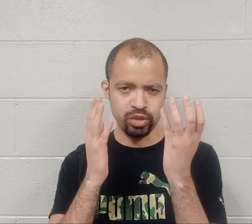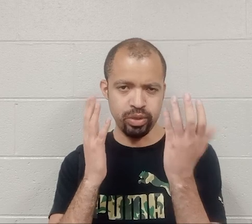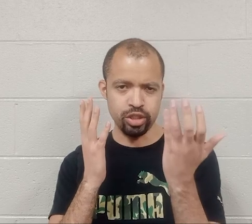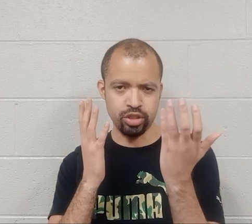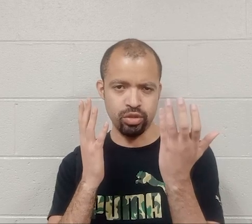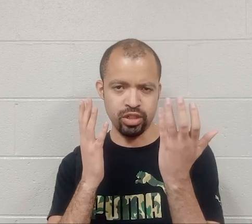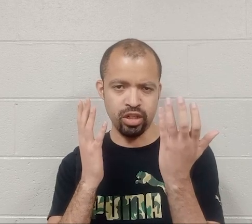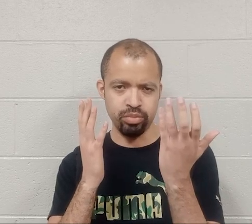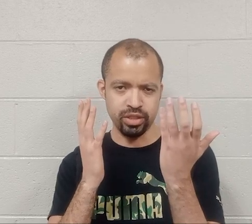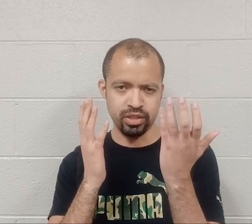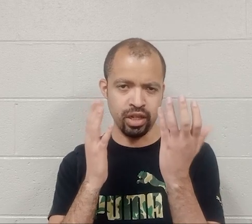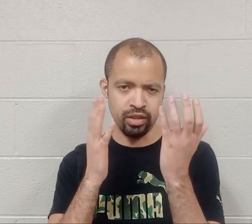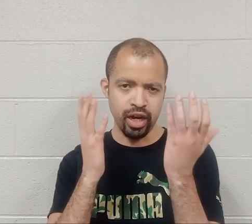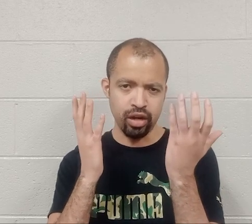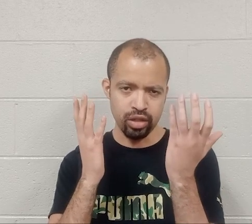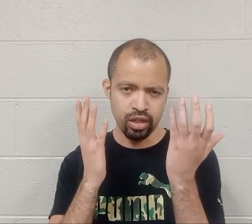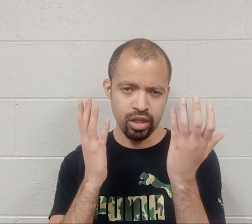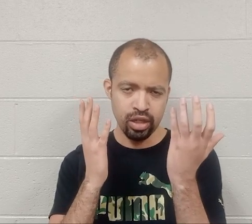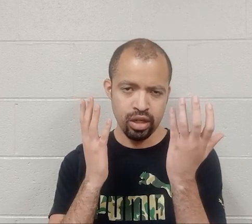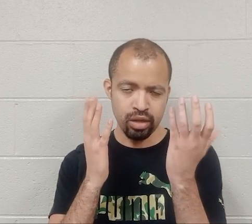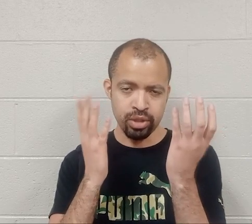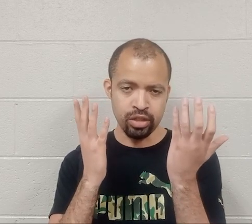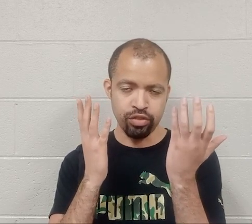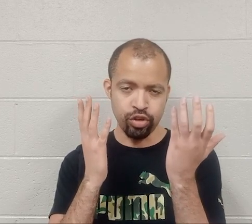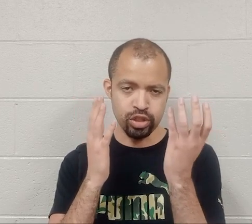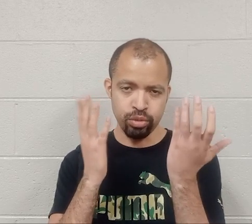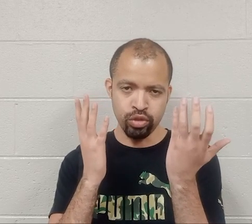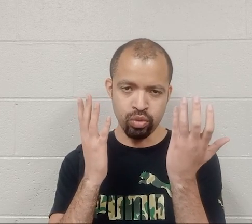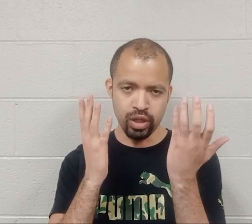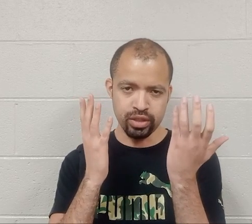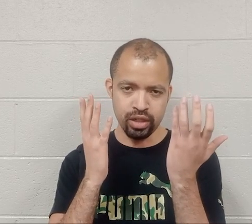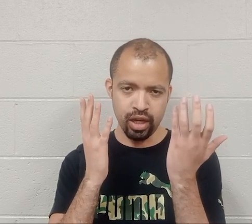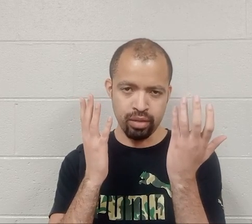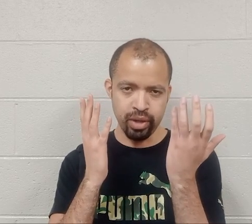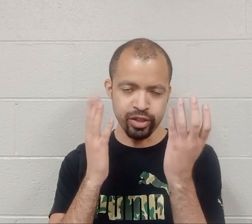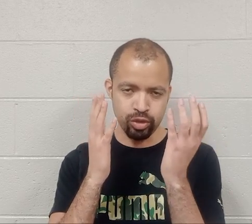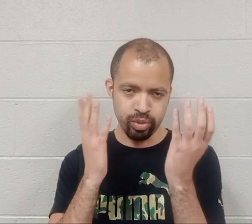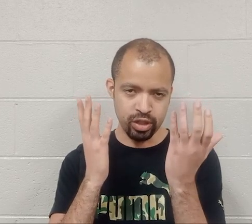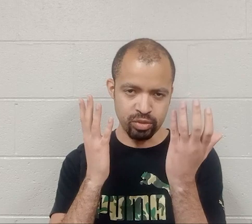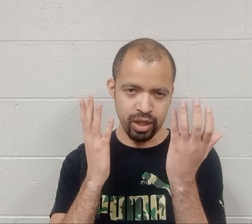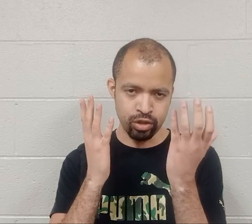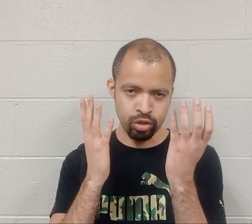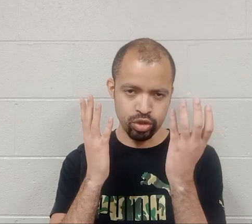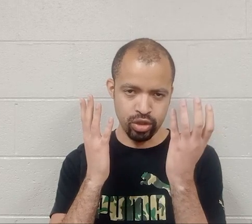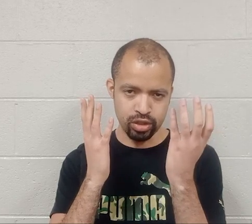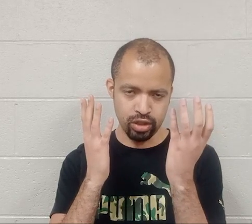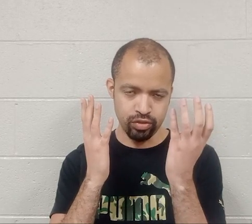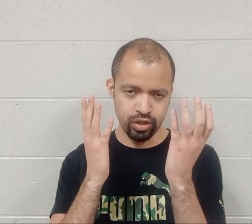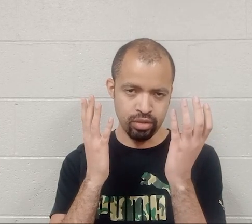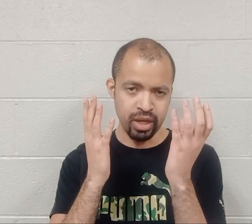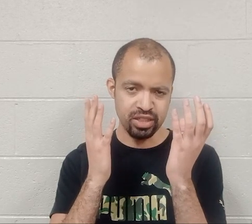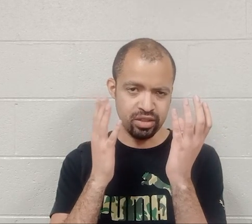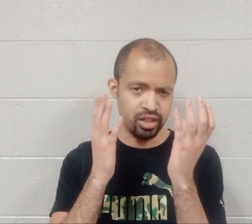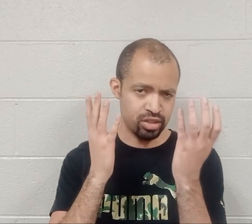special to help it stand out. I mean, the first movie wasn't a masterpiece by no stretch of the imagination,